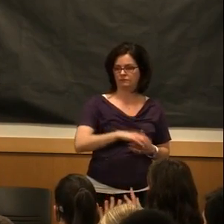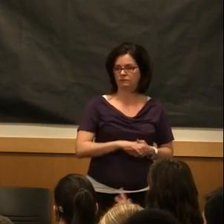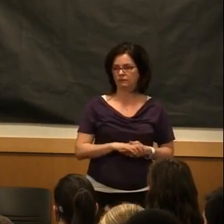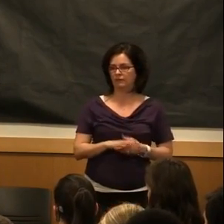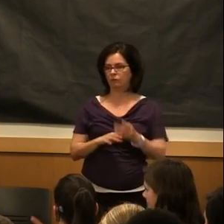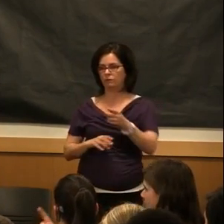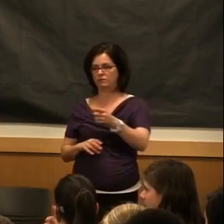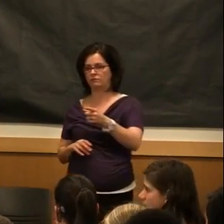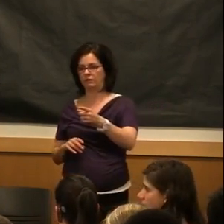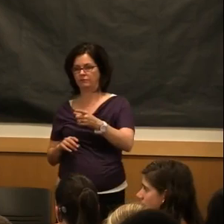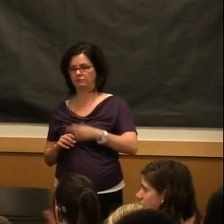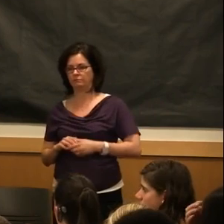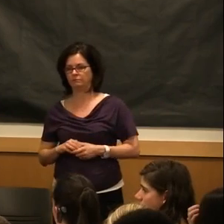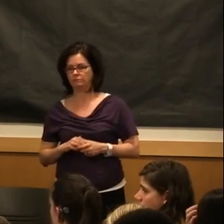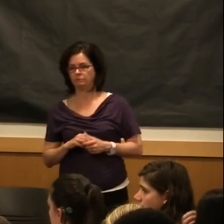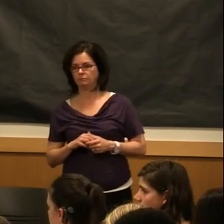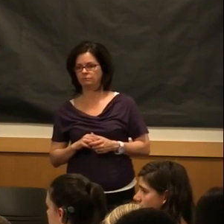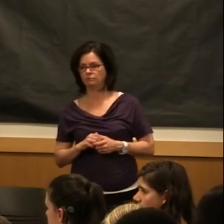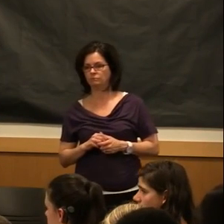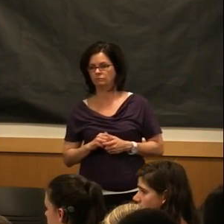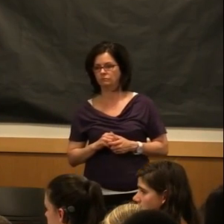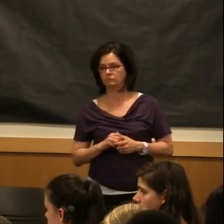I'm thinking seven. I have a question for you.